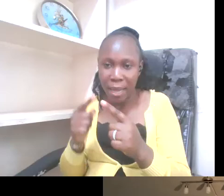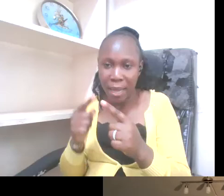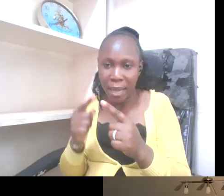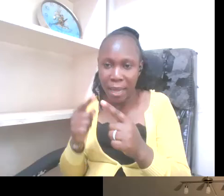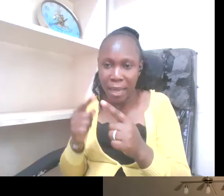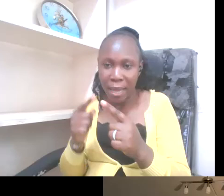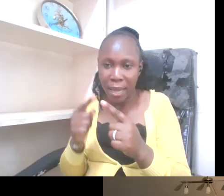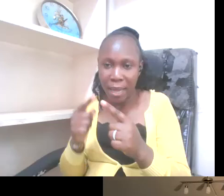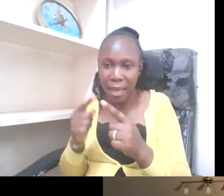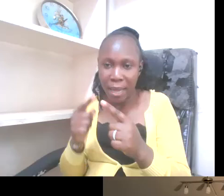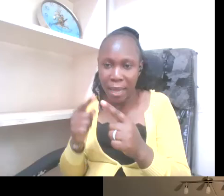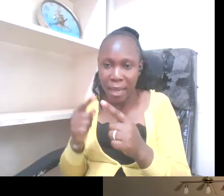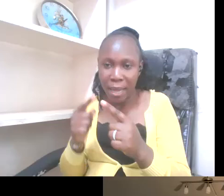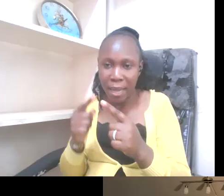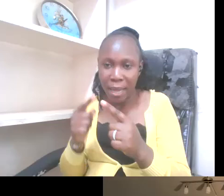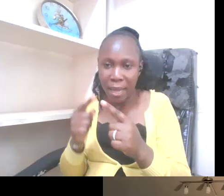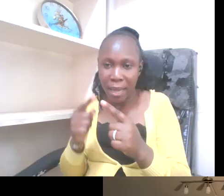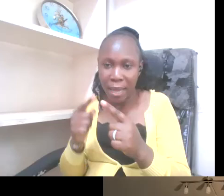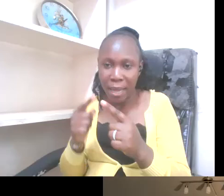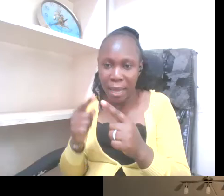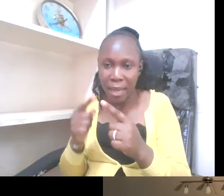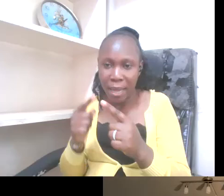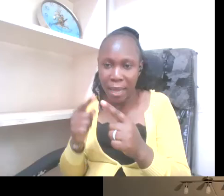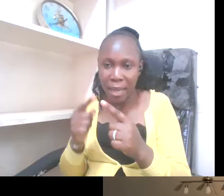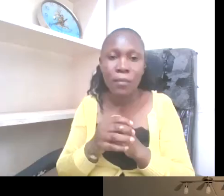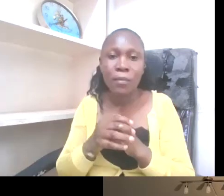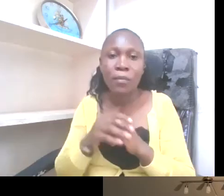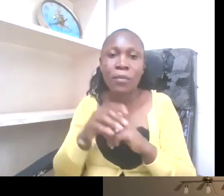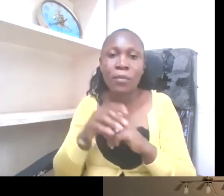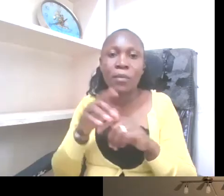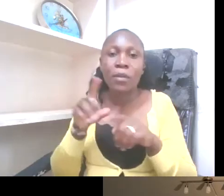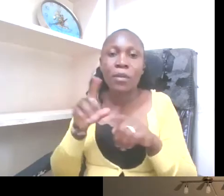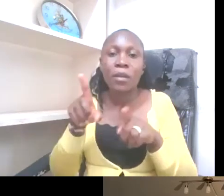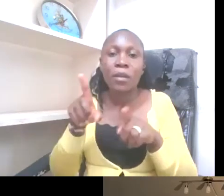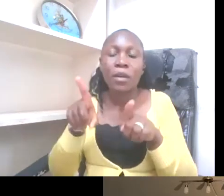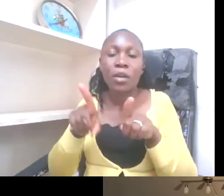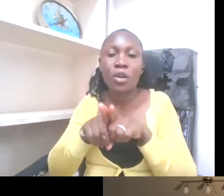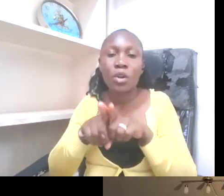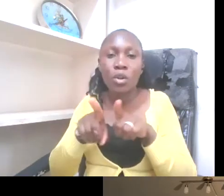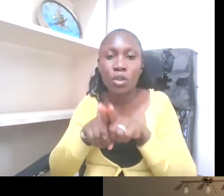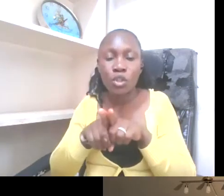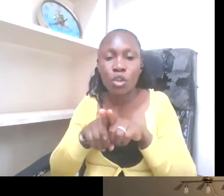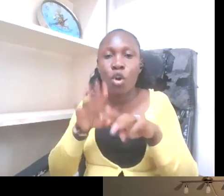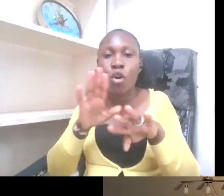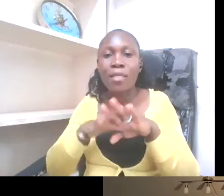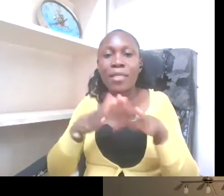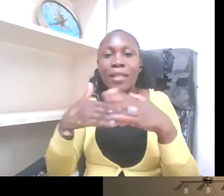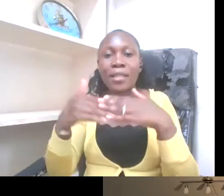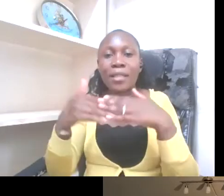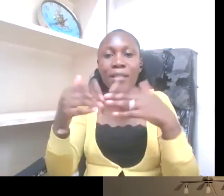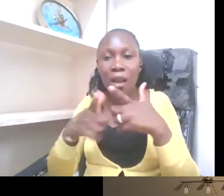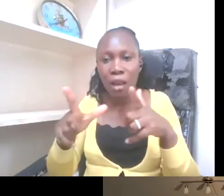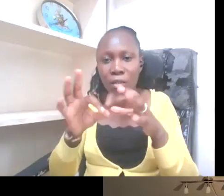consistent salary for sign language interpreter is essential if you want to be an inclusive organization or program.